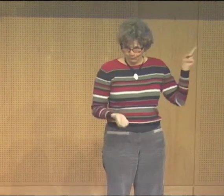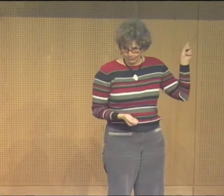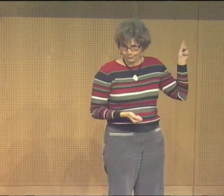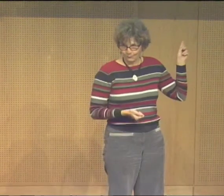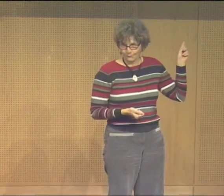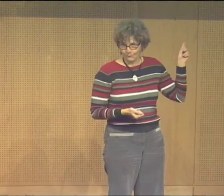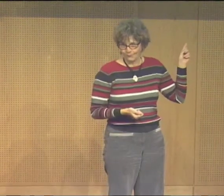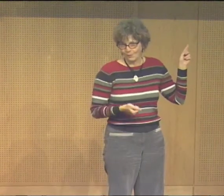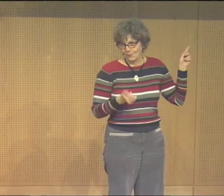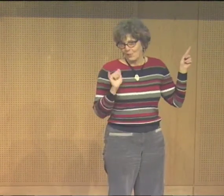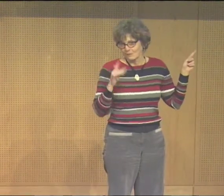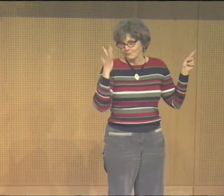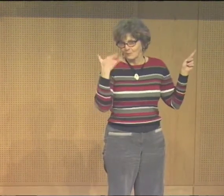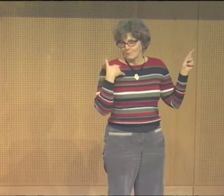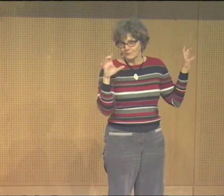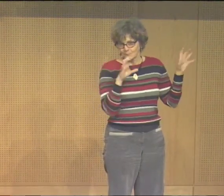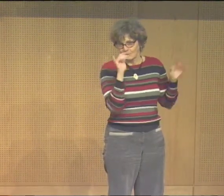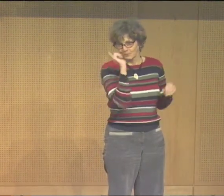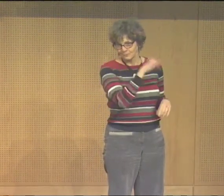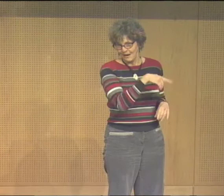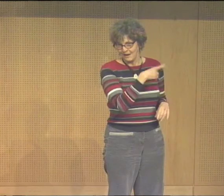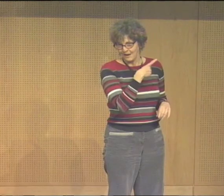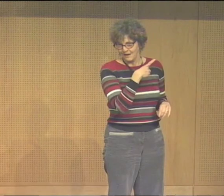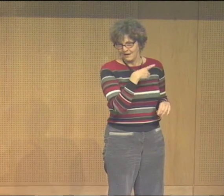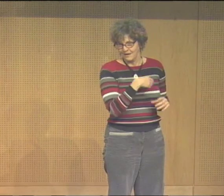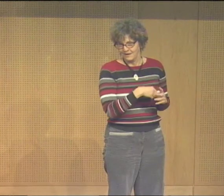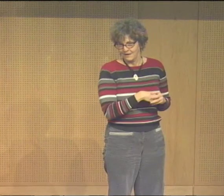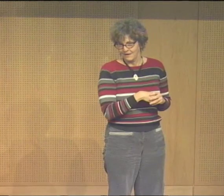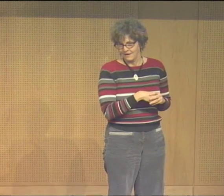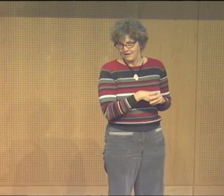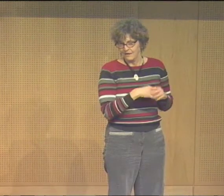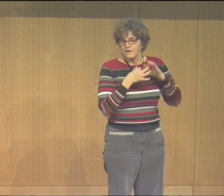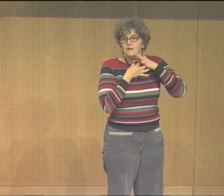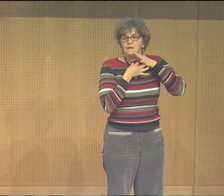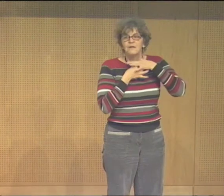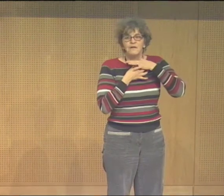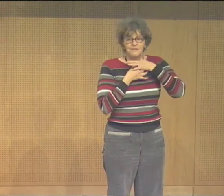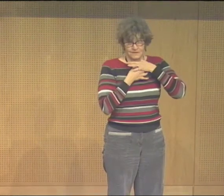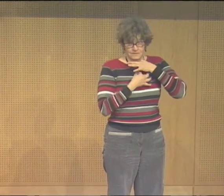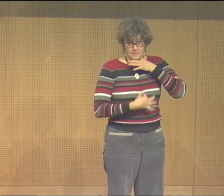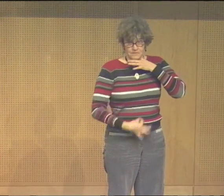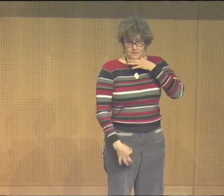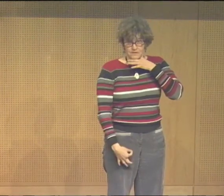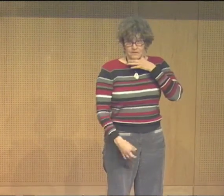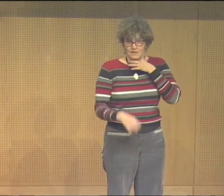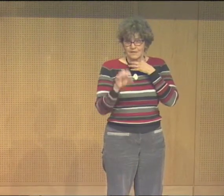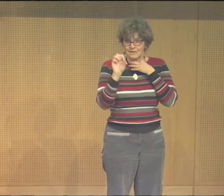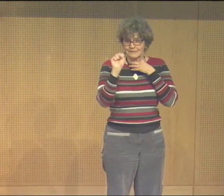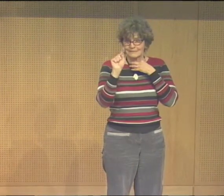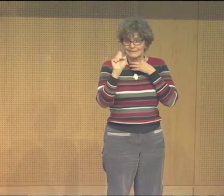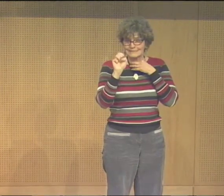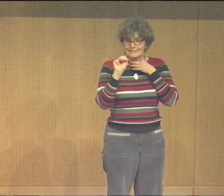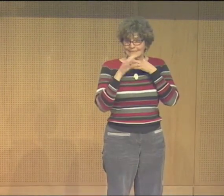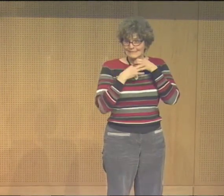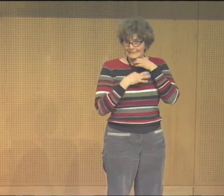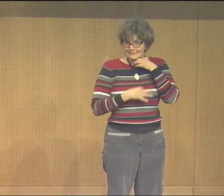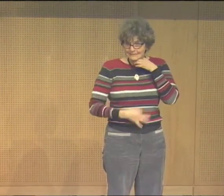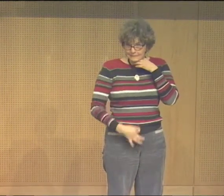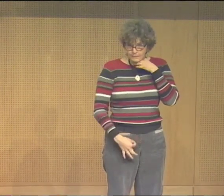yellow, which is, again, a reference to the dandelion poem. Can you see the stems on